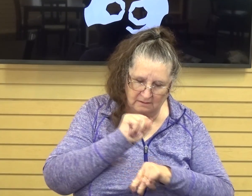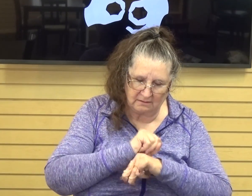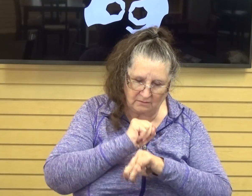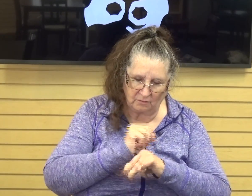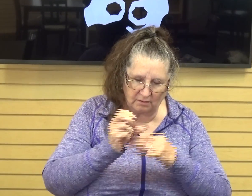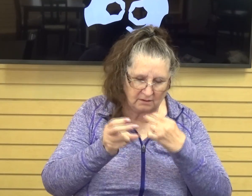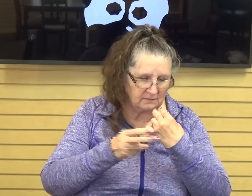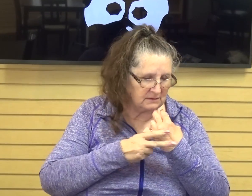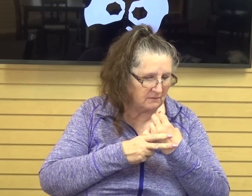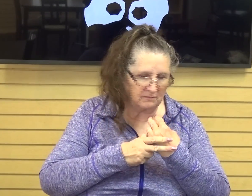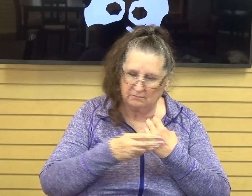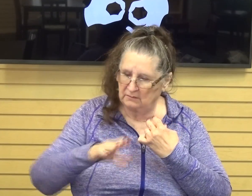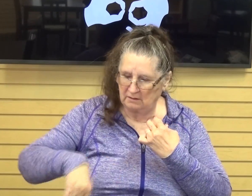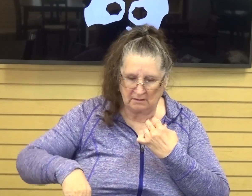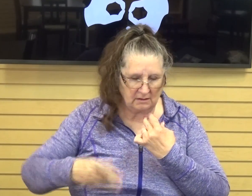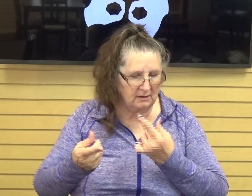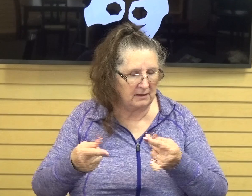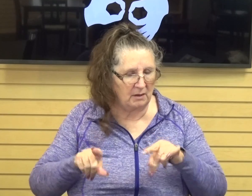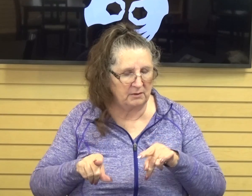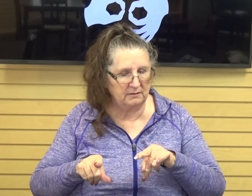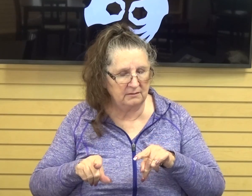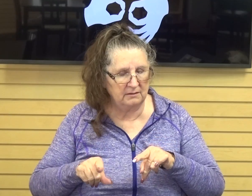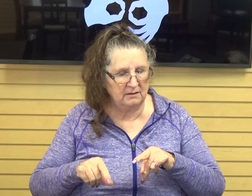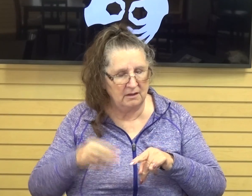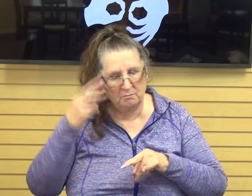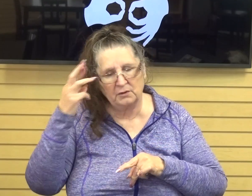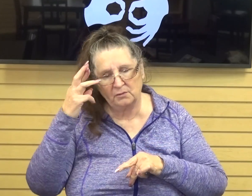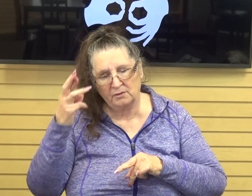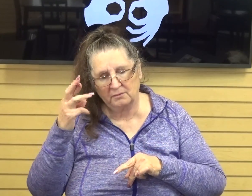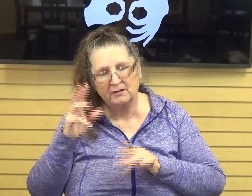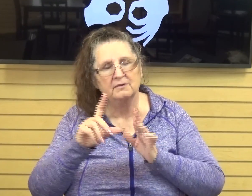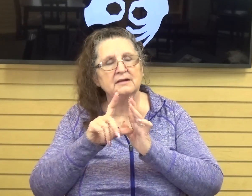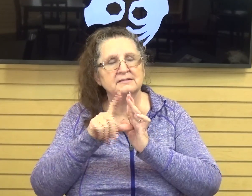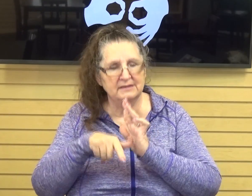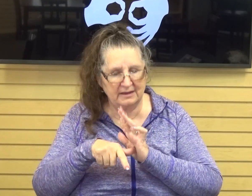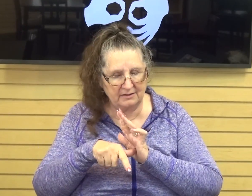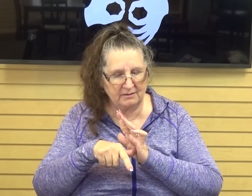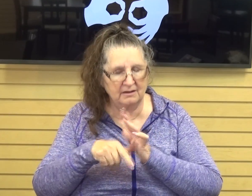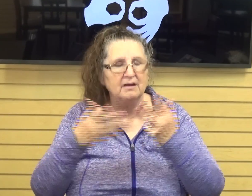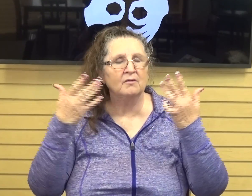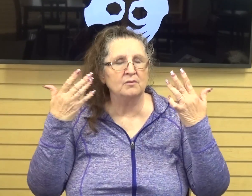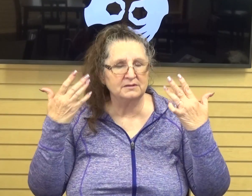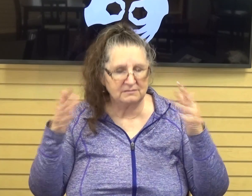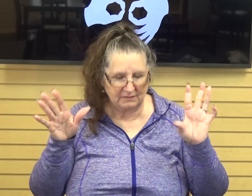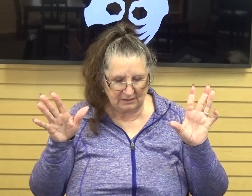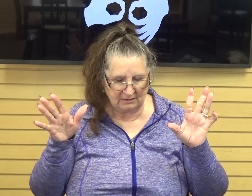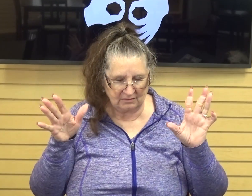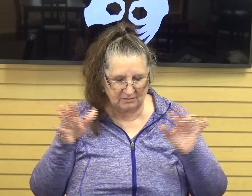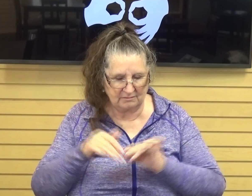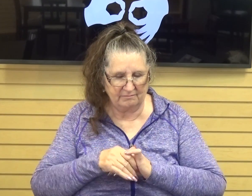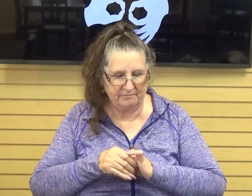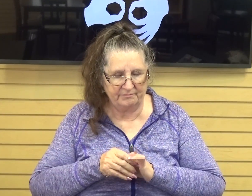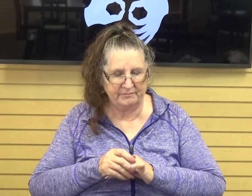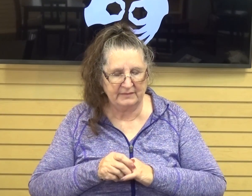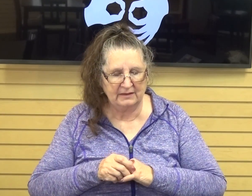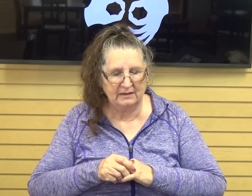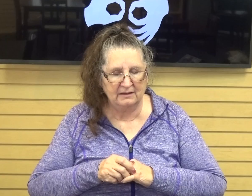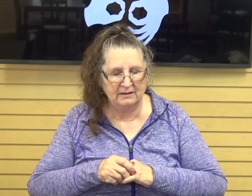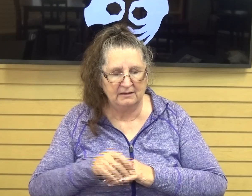done. But we realize later on that it was completed. And so whether we have a